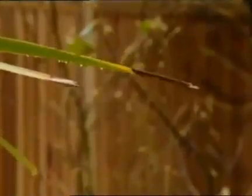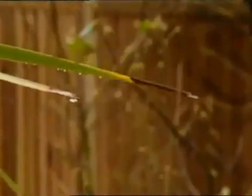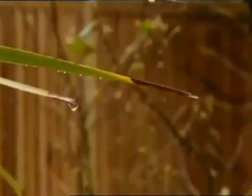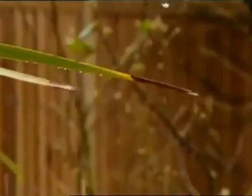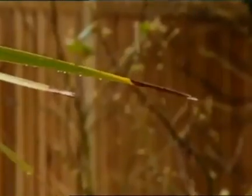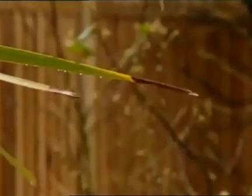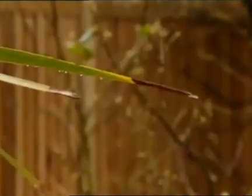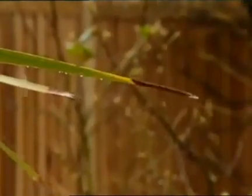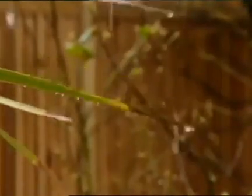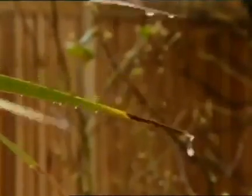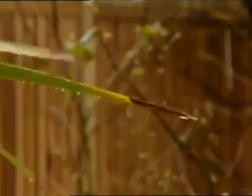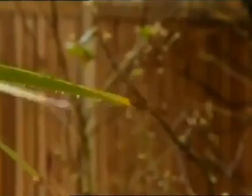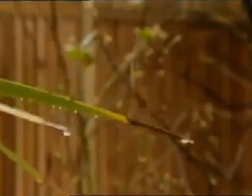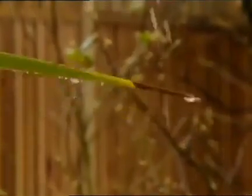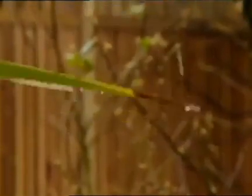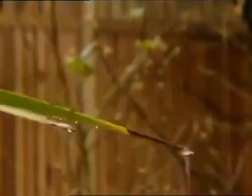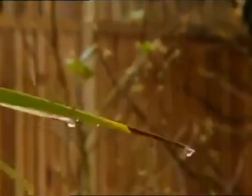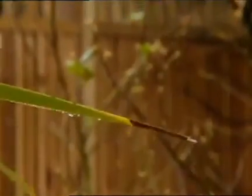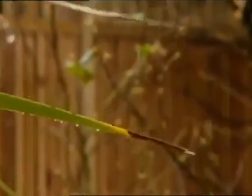The rain is dripping off the leaves.